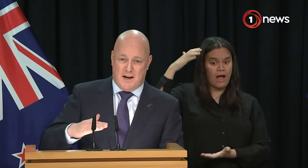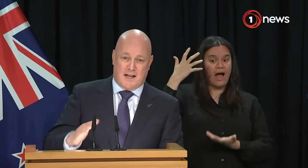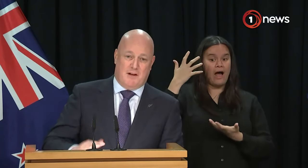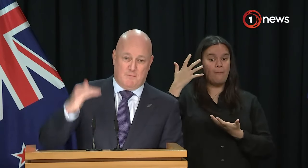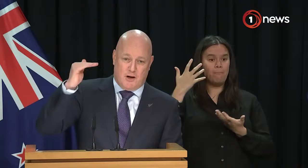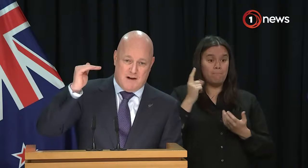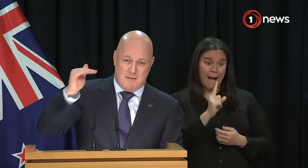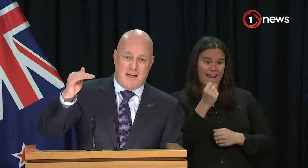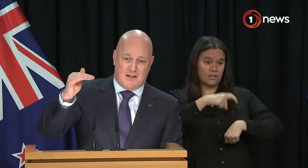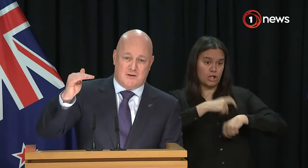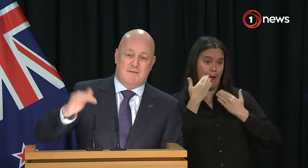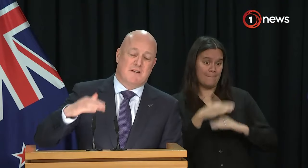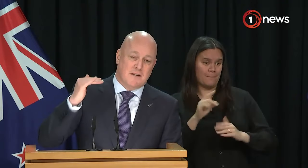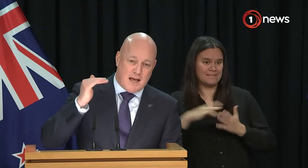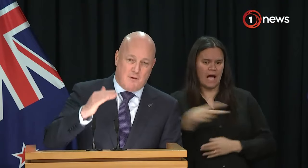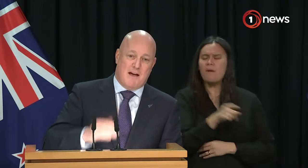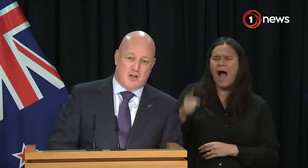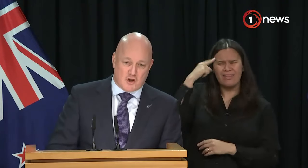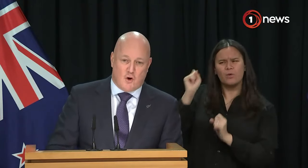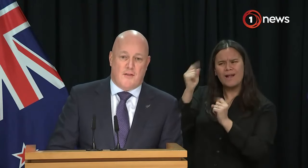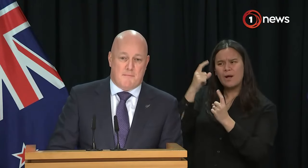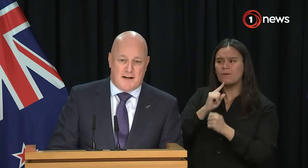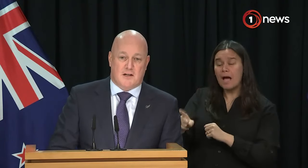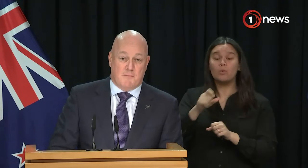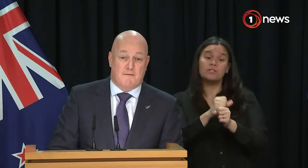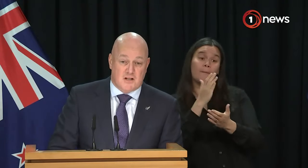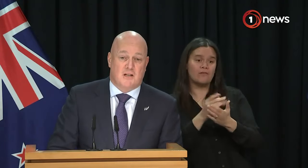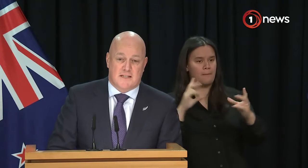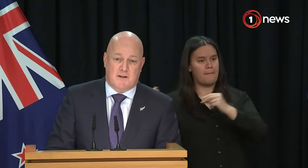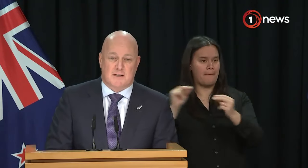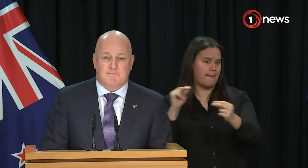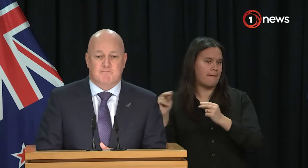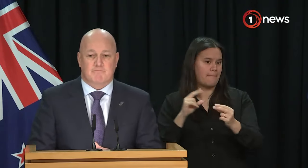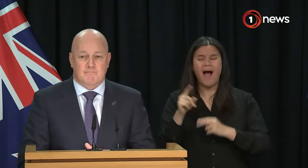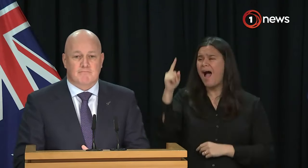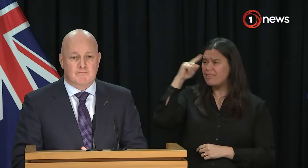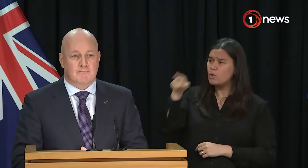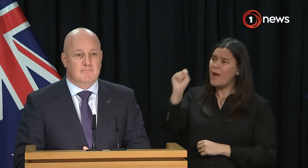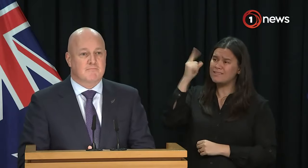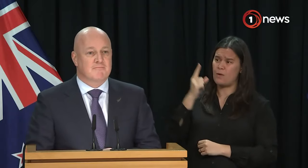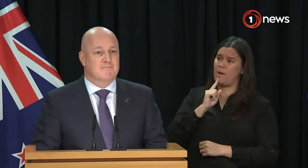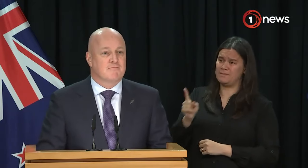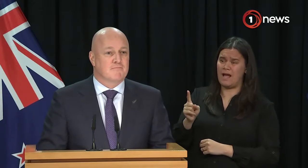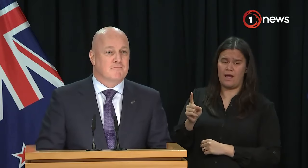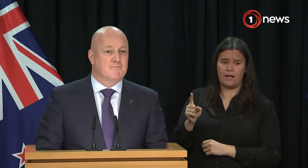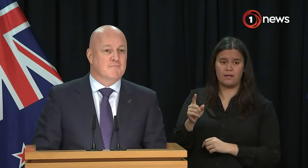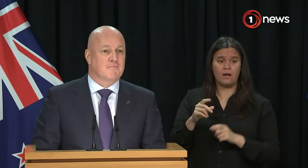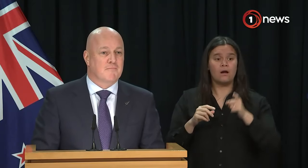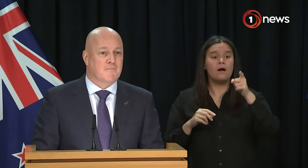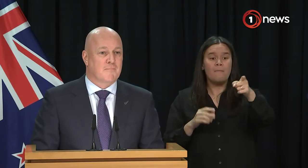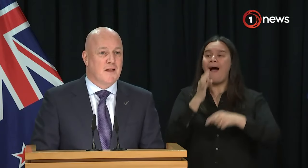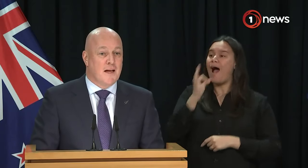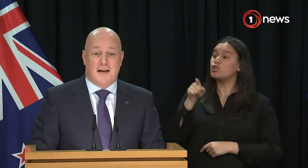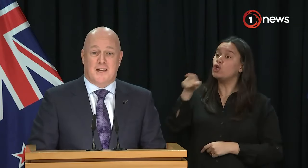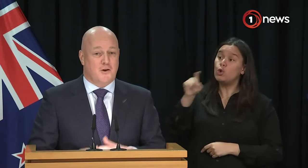and we're now coming and putting money back into it and we're making sure that that money is going to be efficiently spent. Will you match what